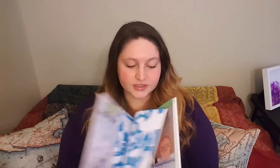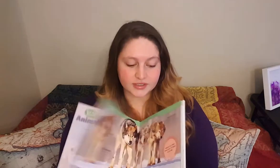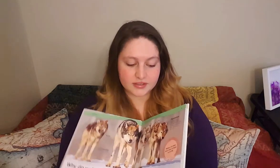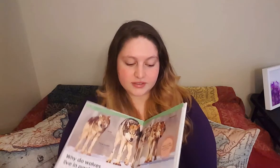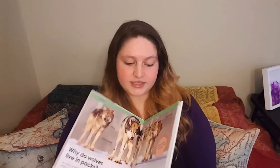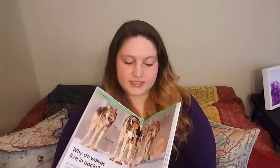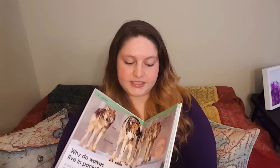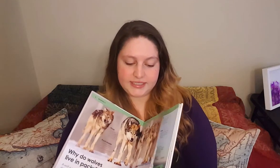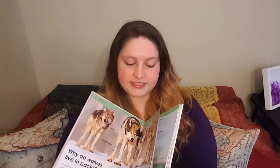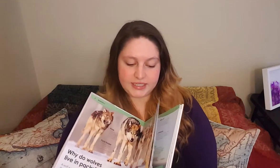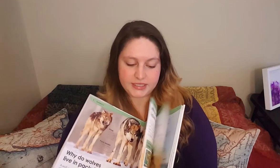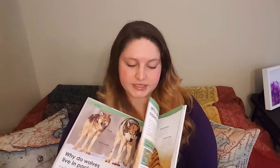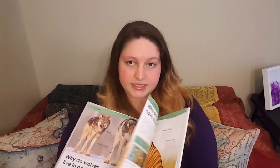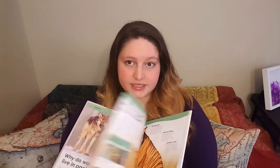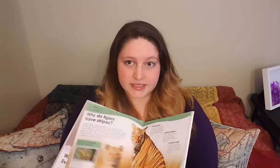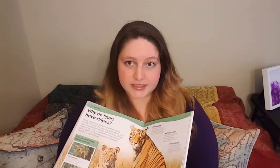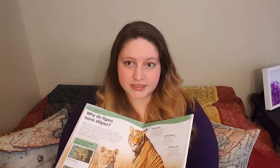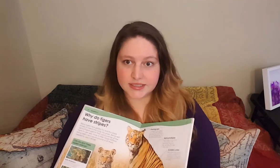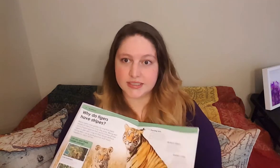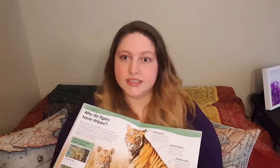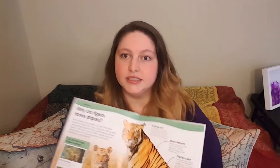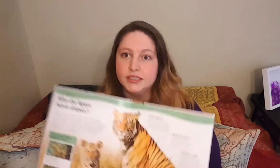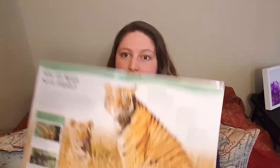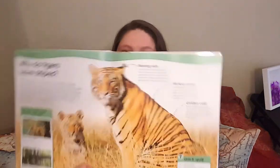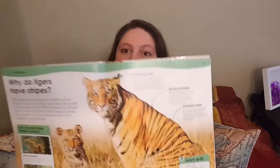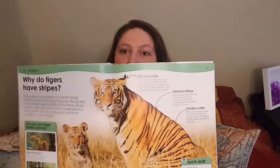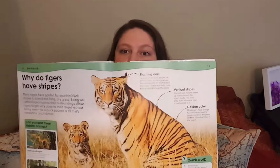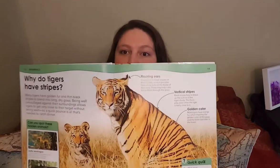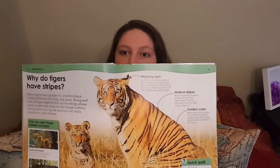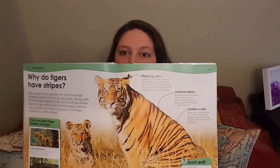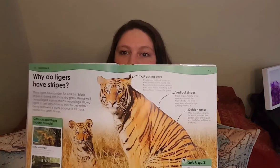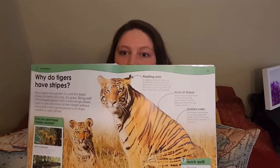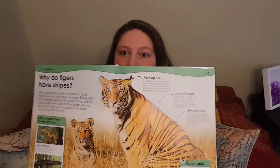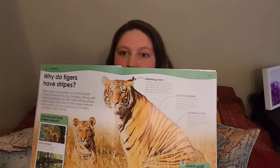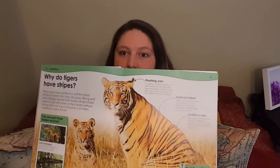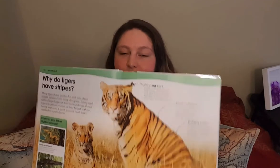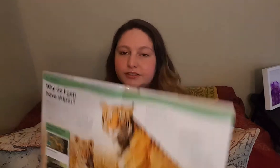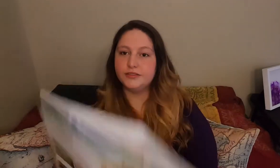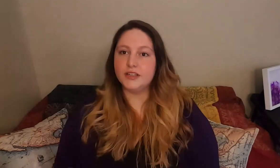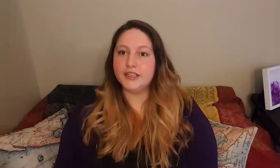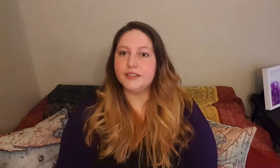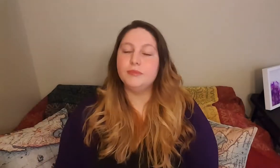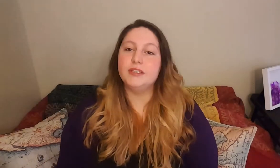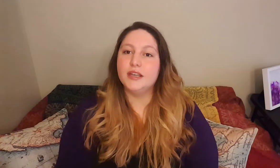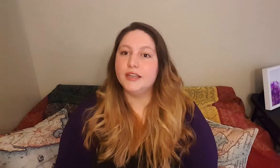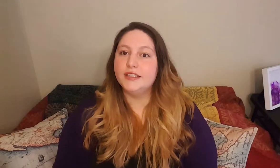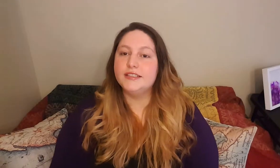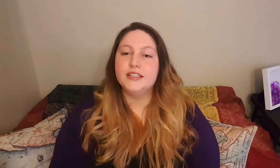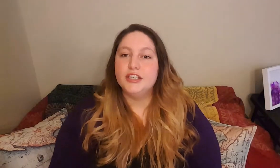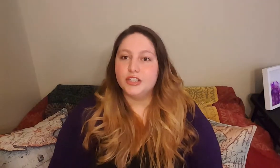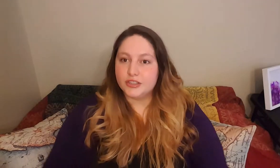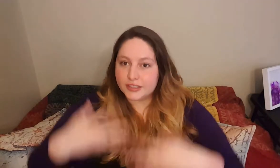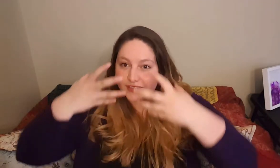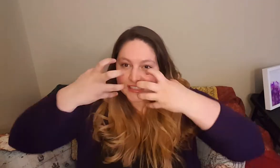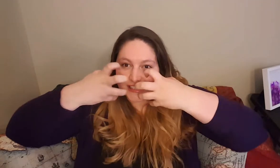Let's see next is tigers. Tigers are fun because you think of the